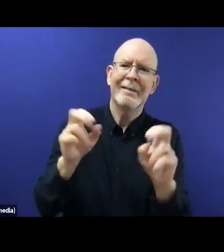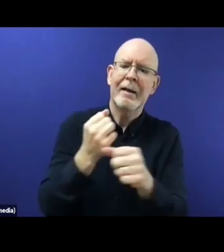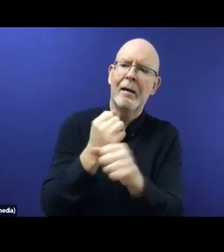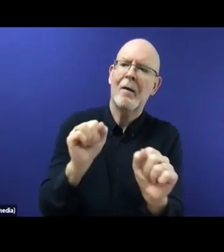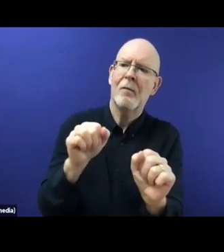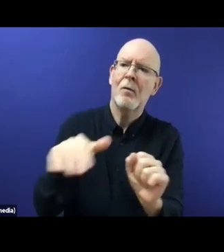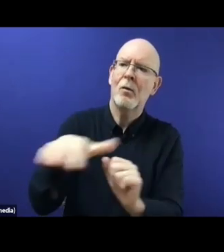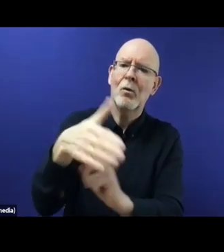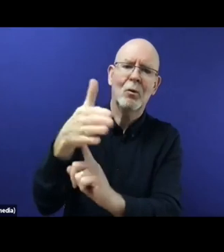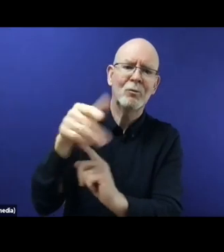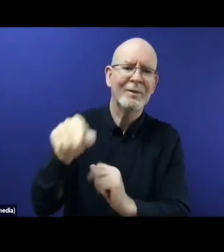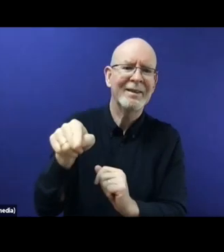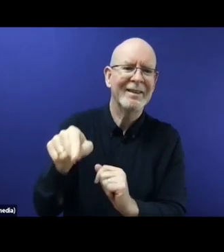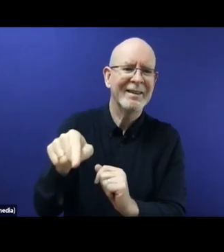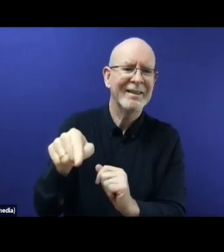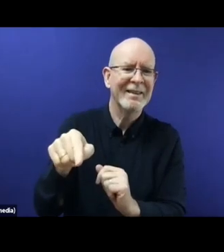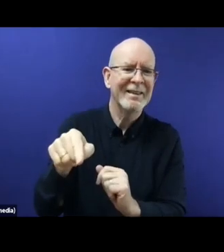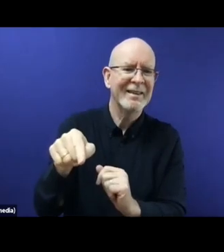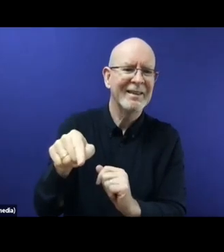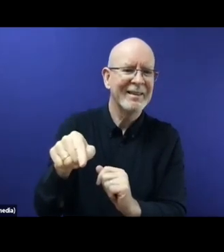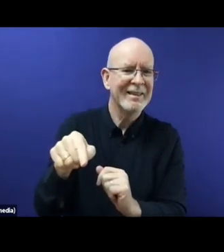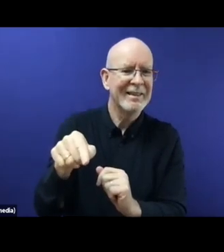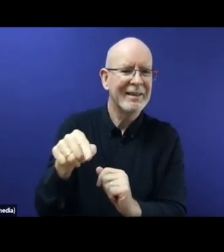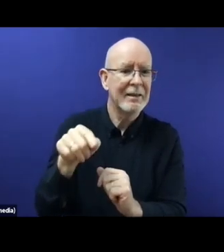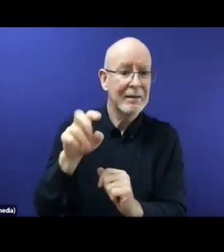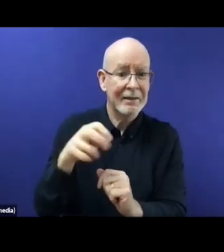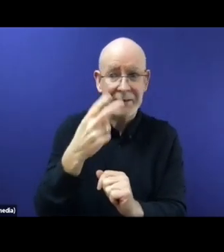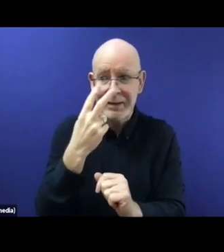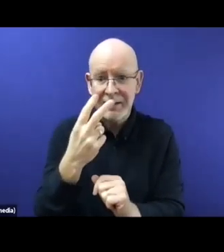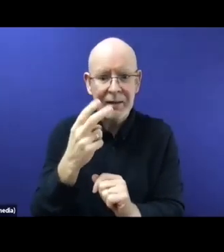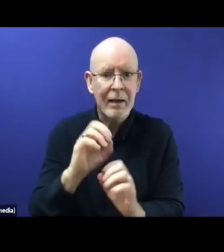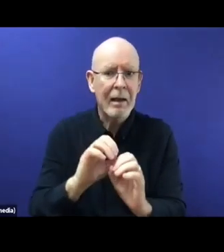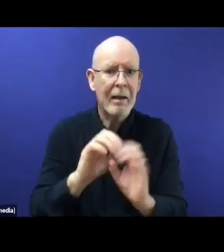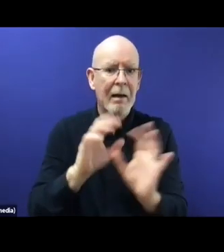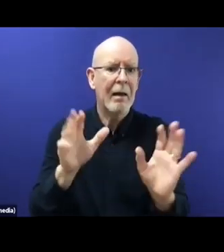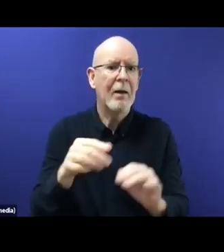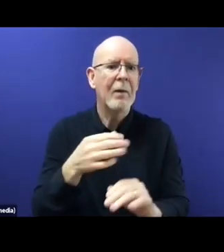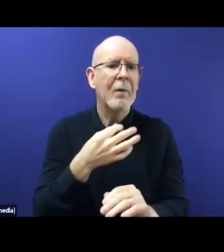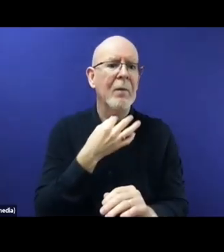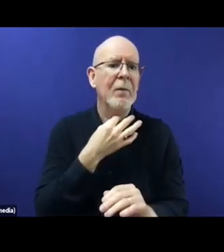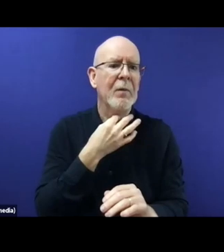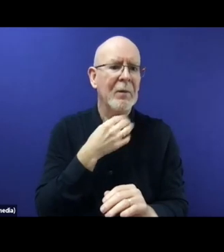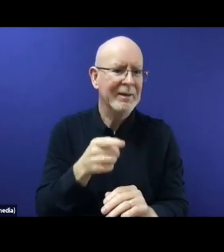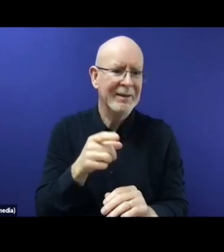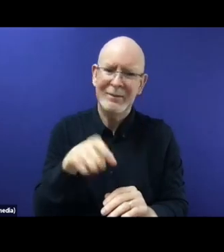crisis situations, this percentage criterion